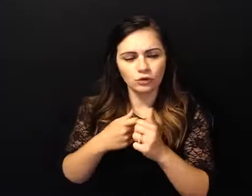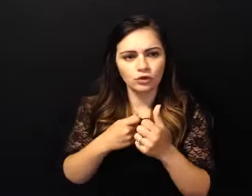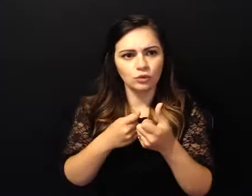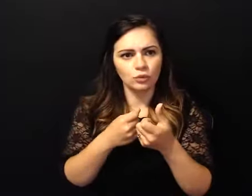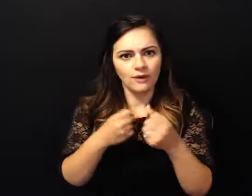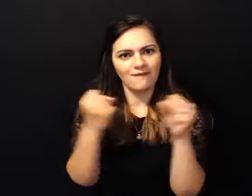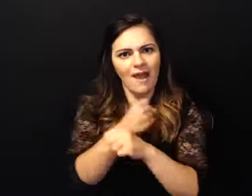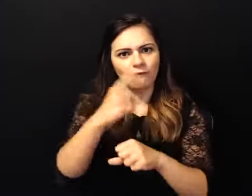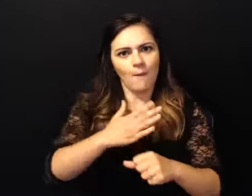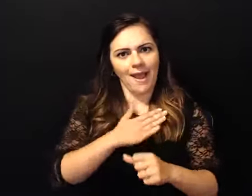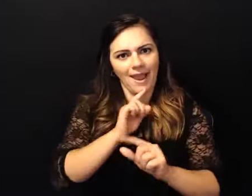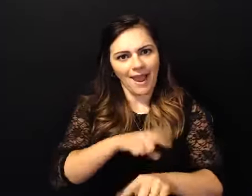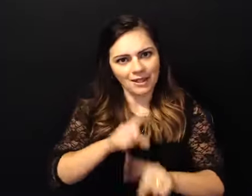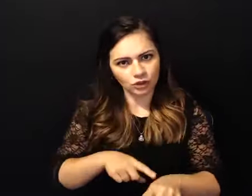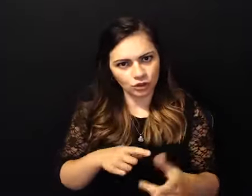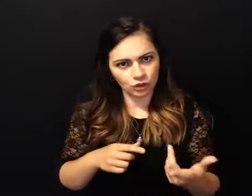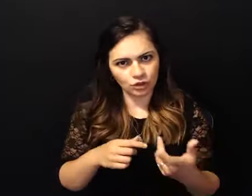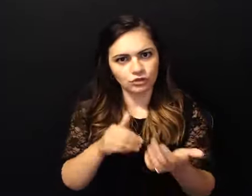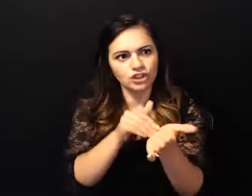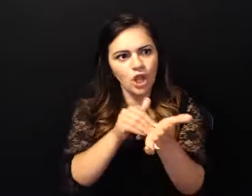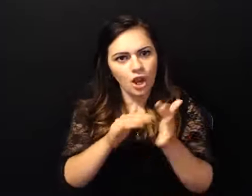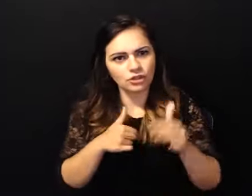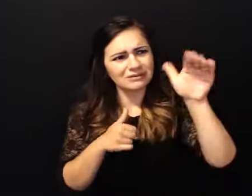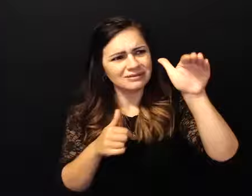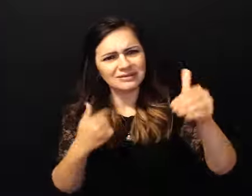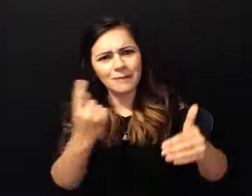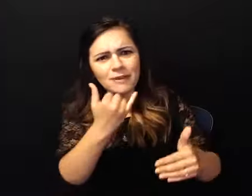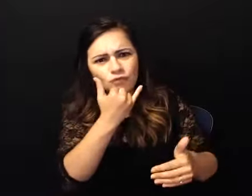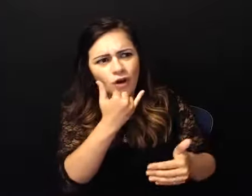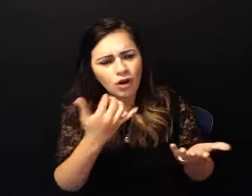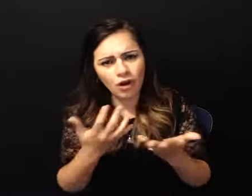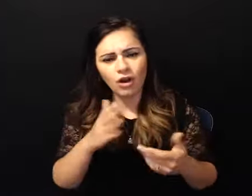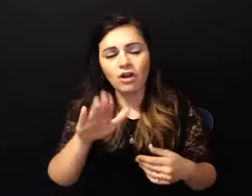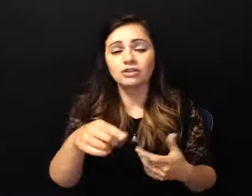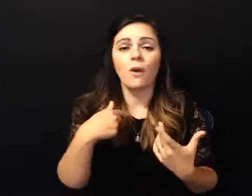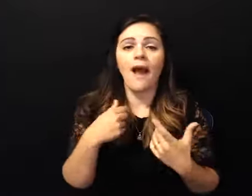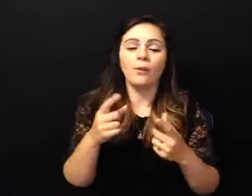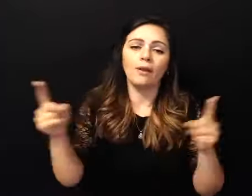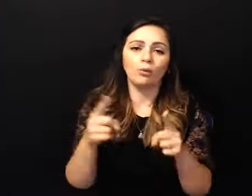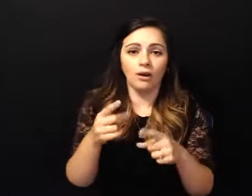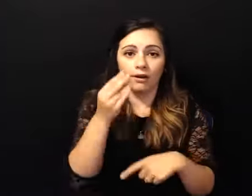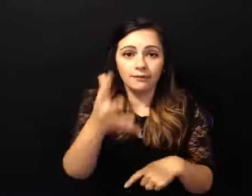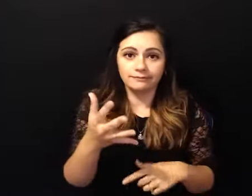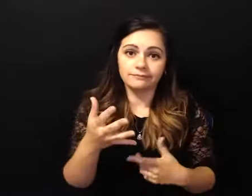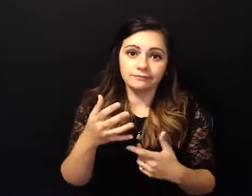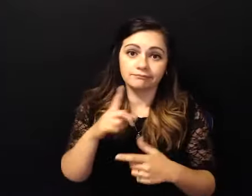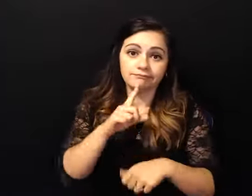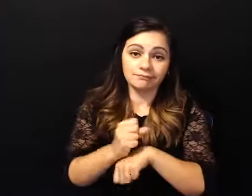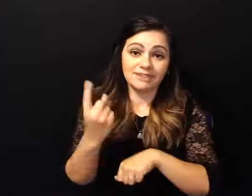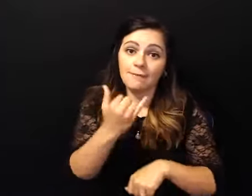uh and to make a very long story short there was something wrong with my heart and um i found this out the weekend that i'm in the middle of